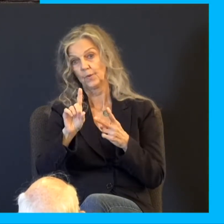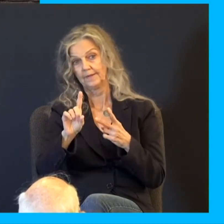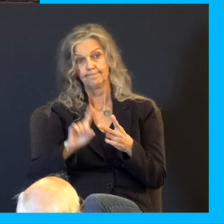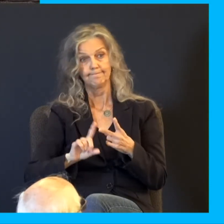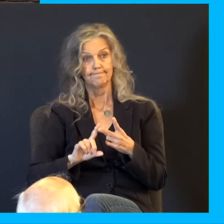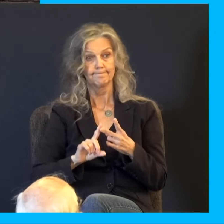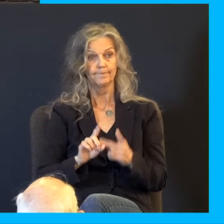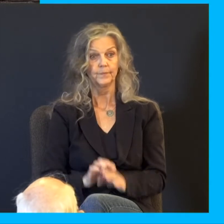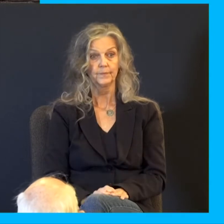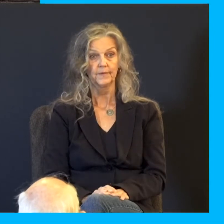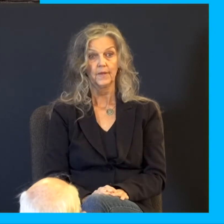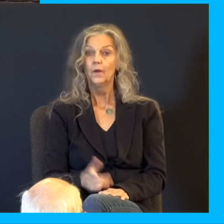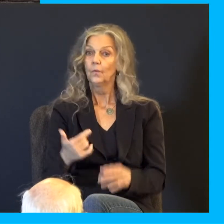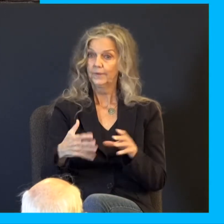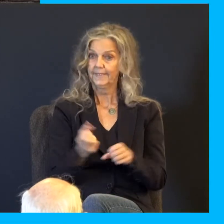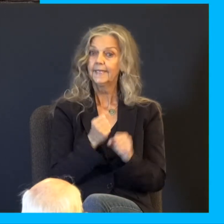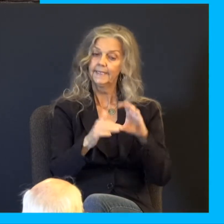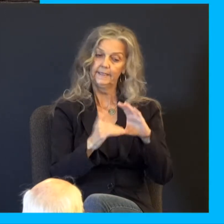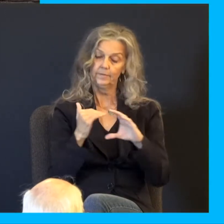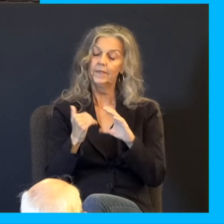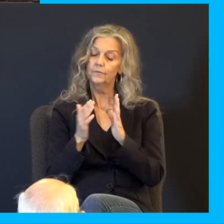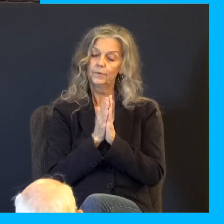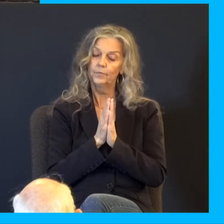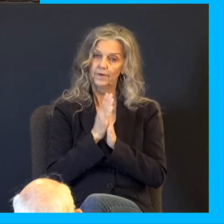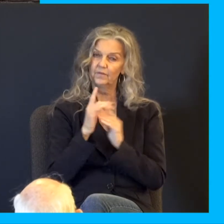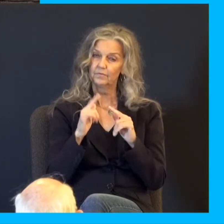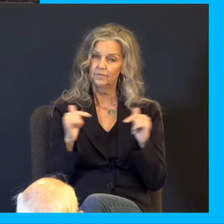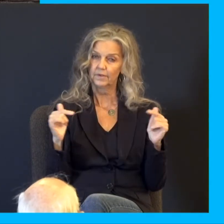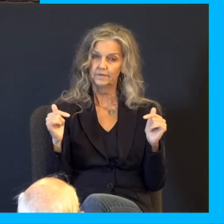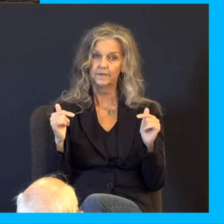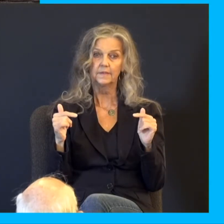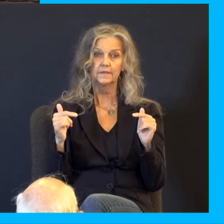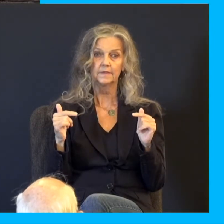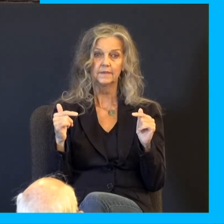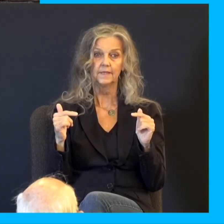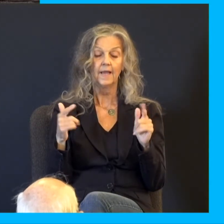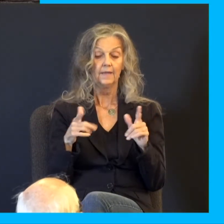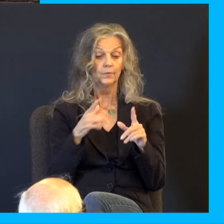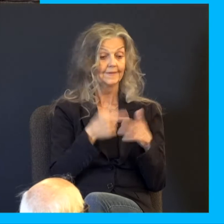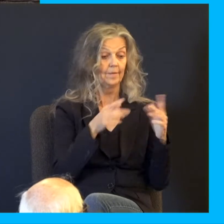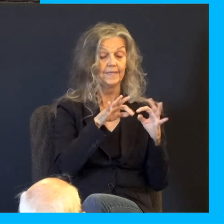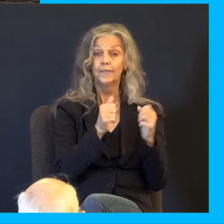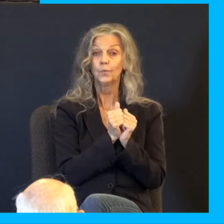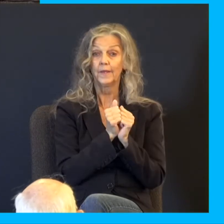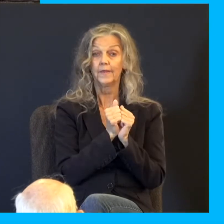We get emails and we pray for different things. And as this is all going down with this family, as we read here in Genesis,